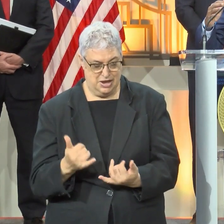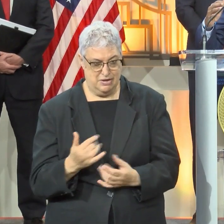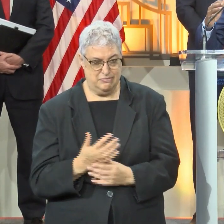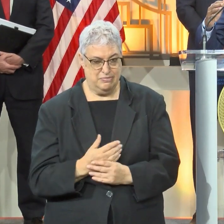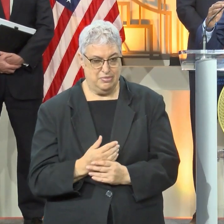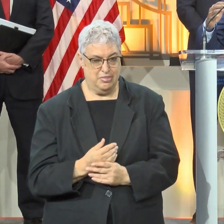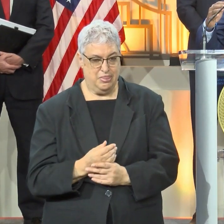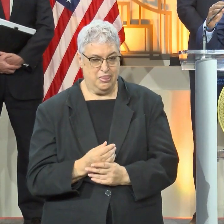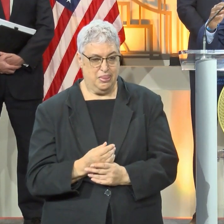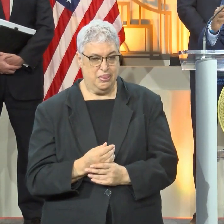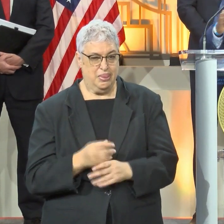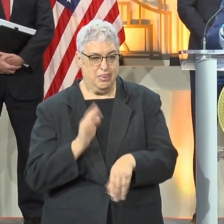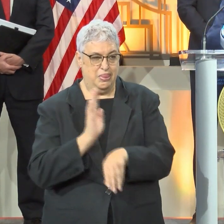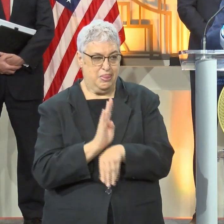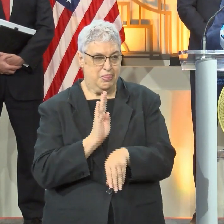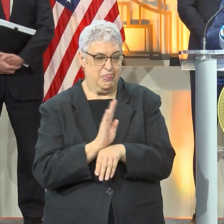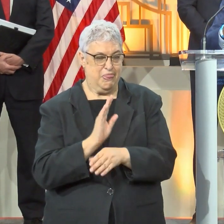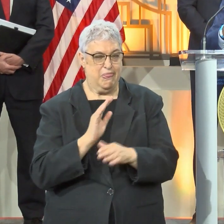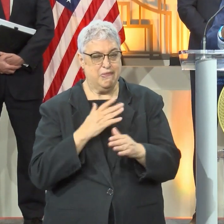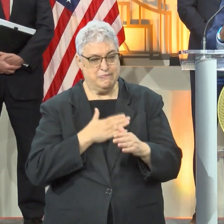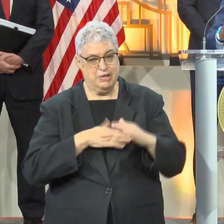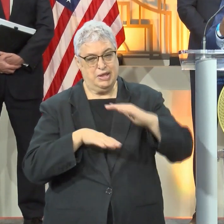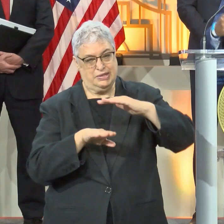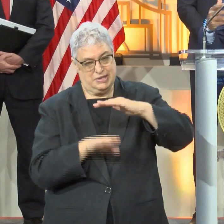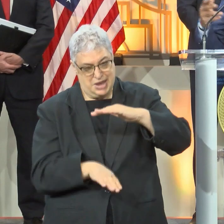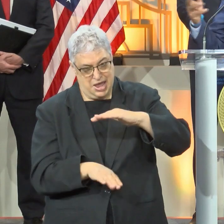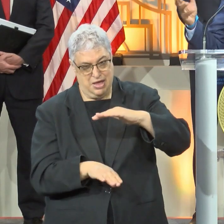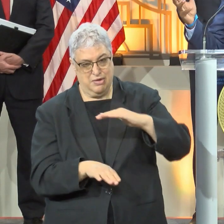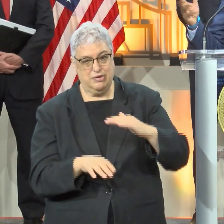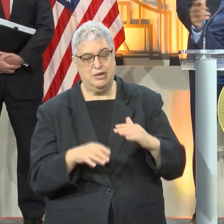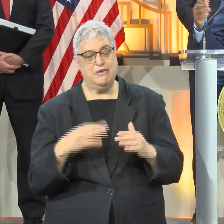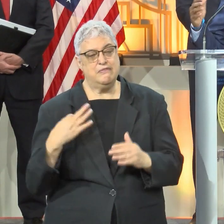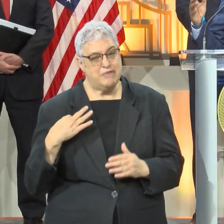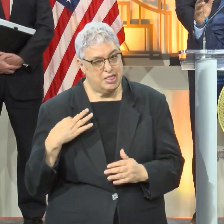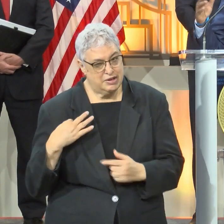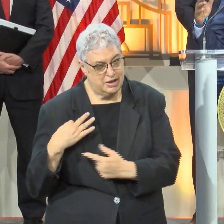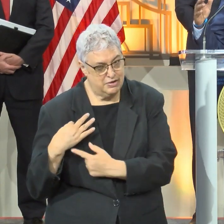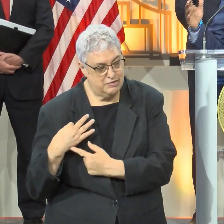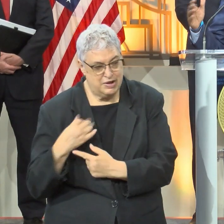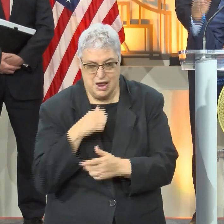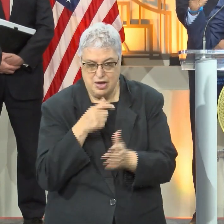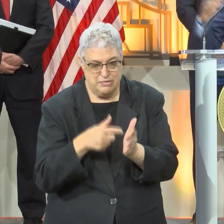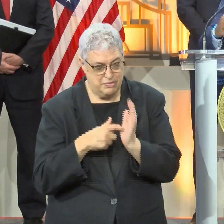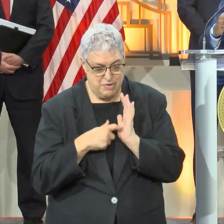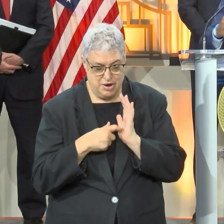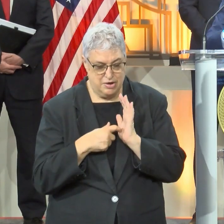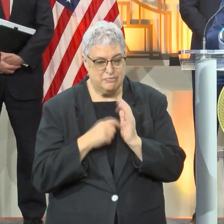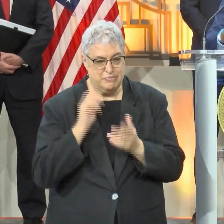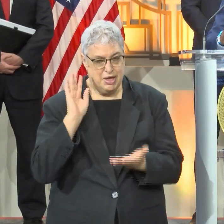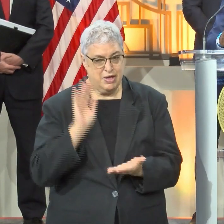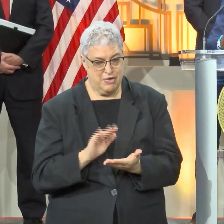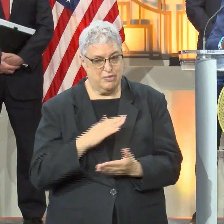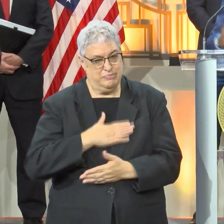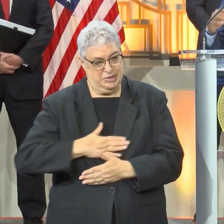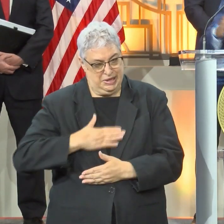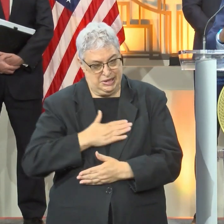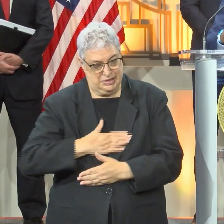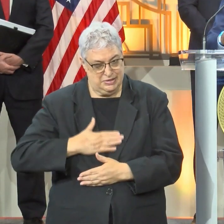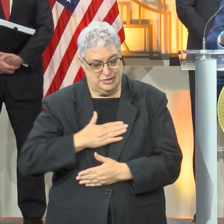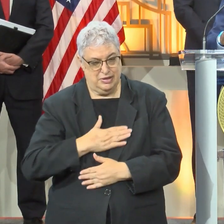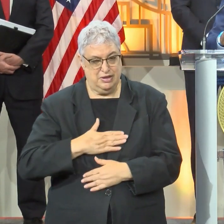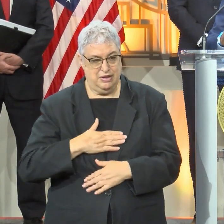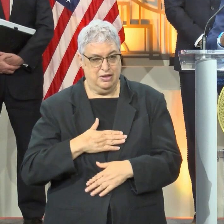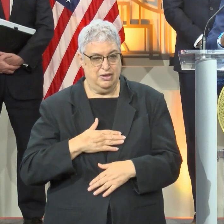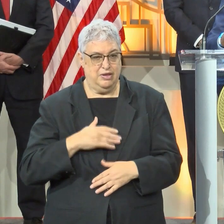and asking even businesses to go even below that and this is voluntary you know this is not mandating but to go below to